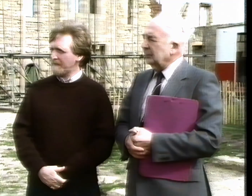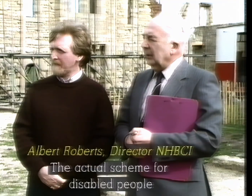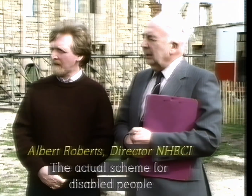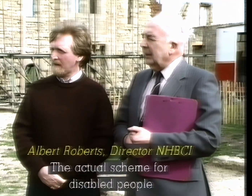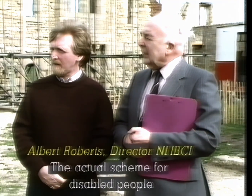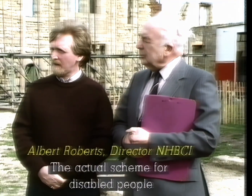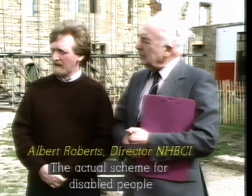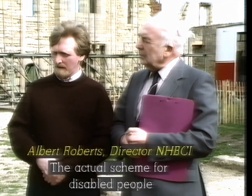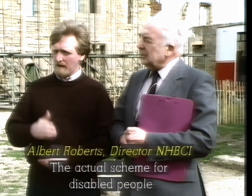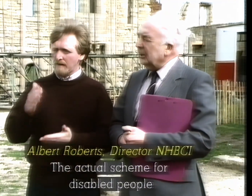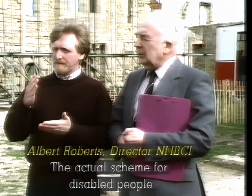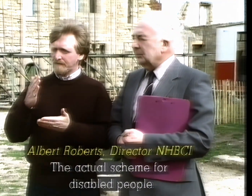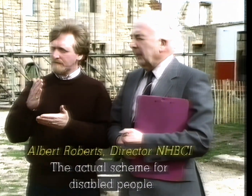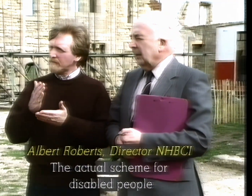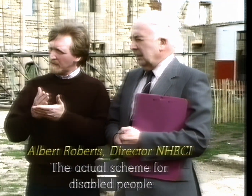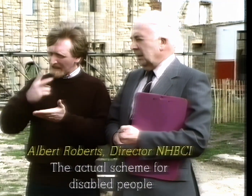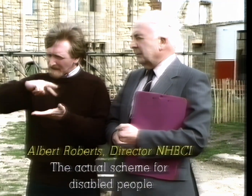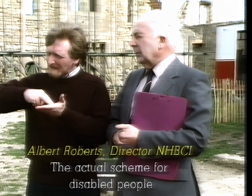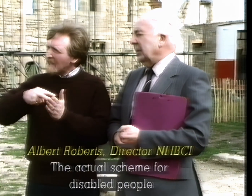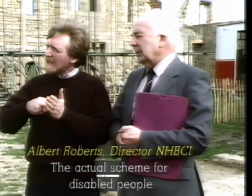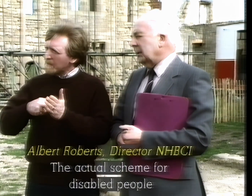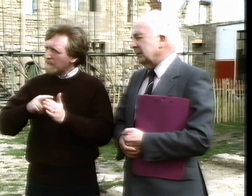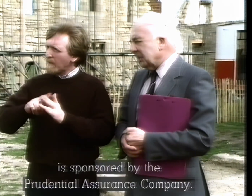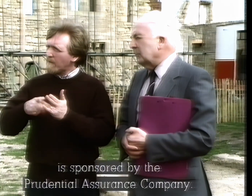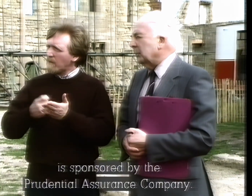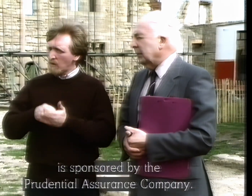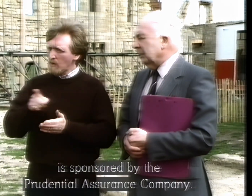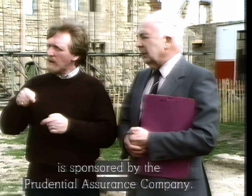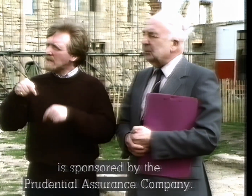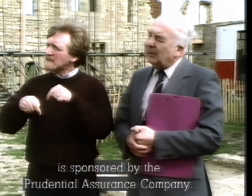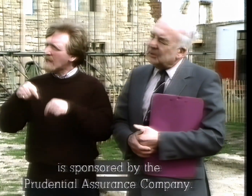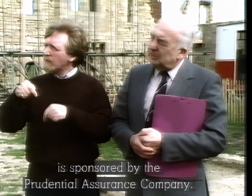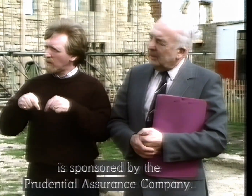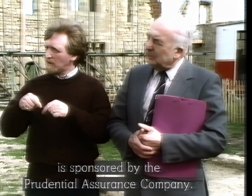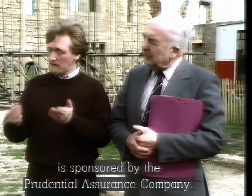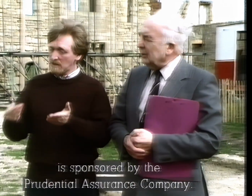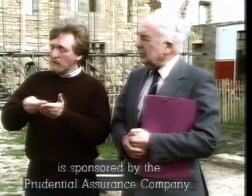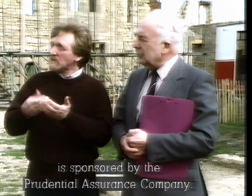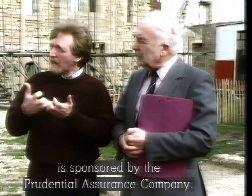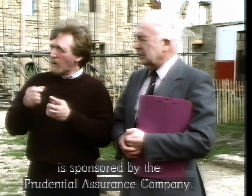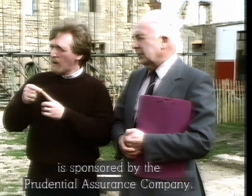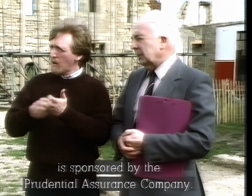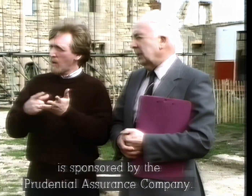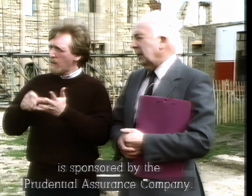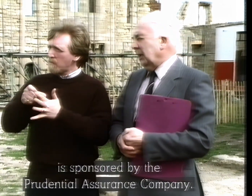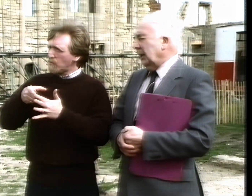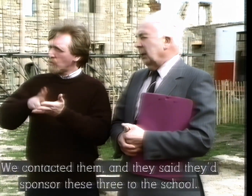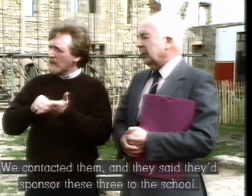The actual scheme for the disabled people is sponsored by the Prudential Assurance Company. We